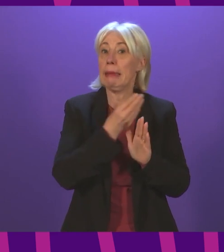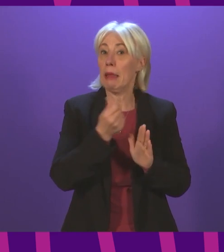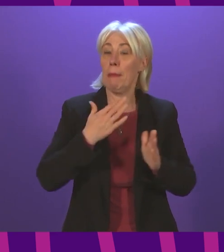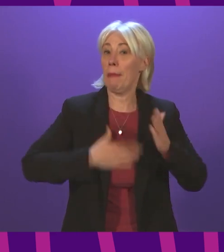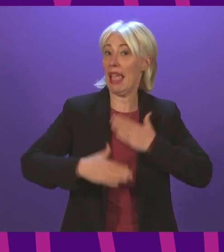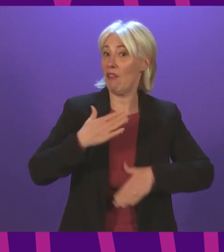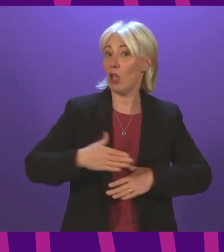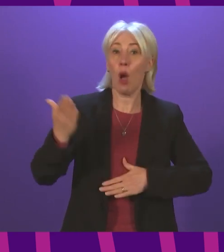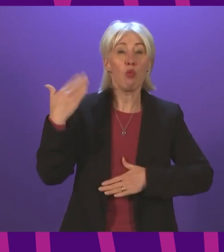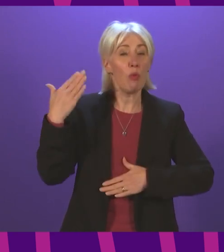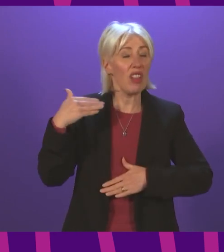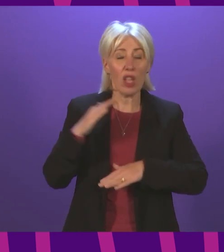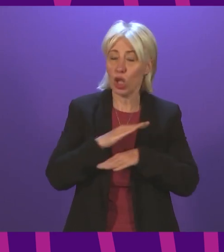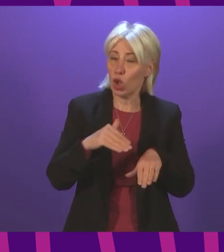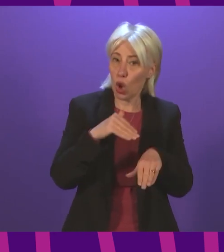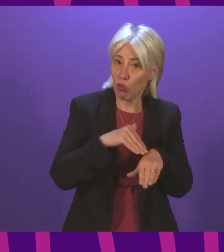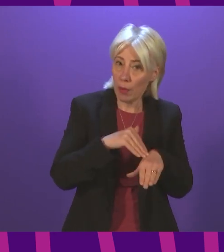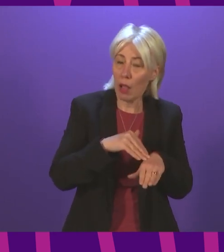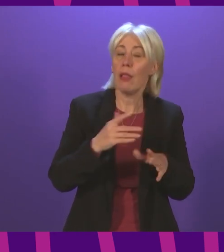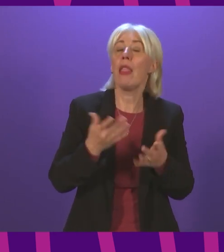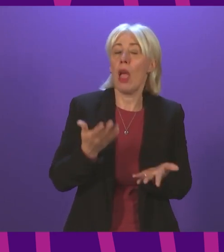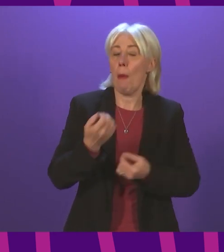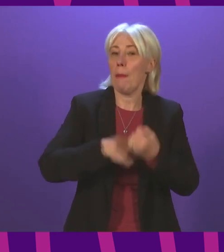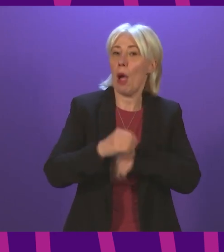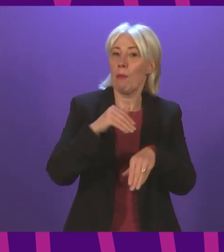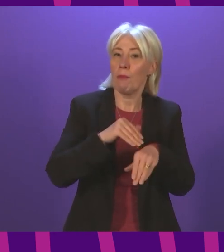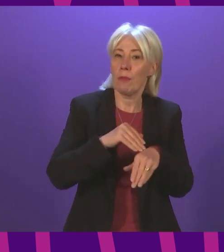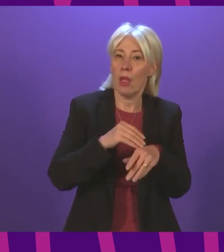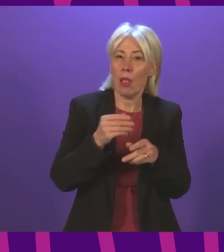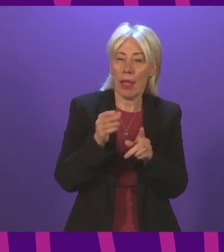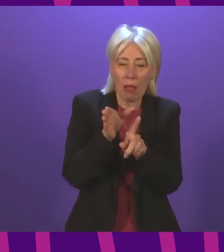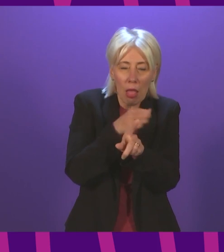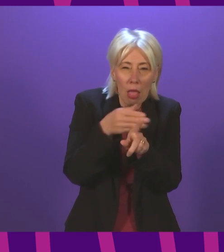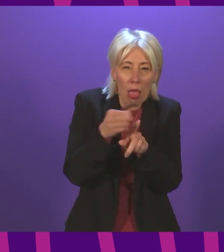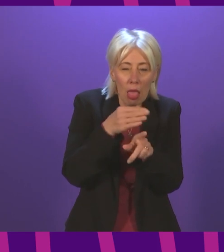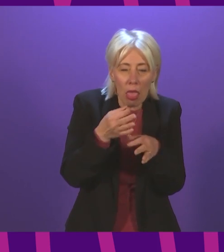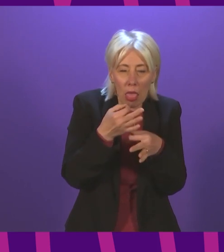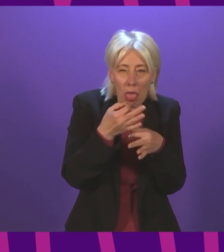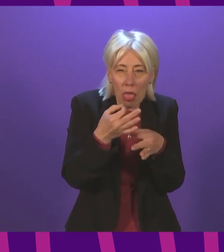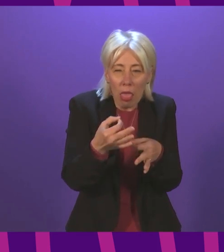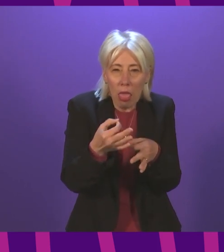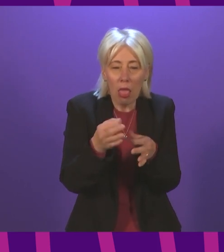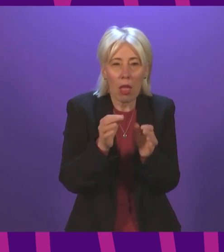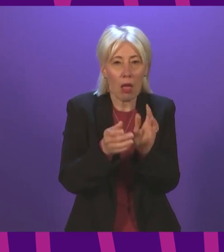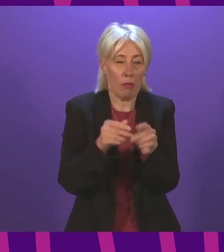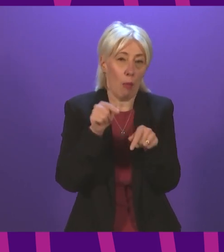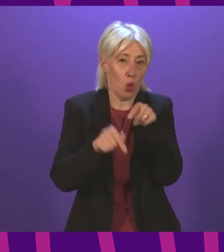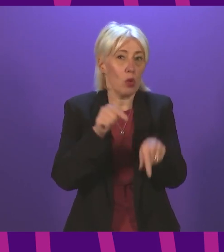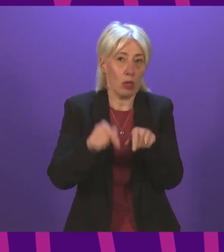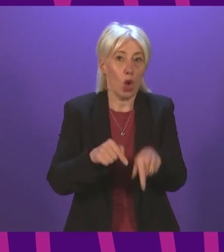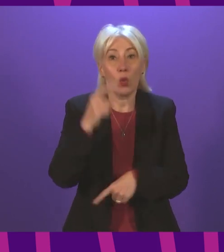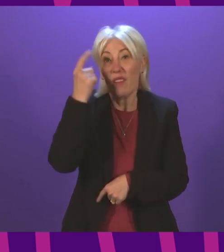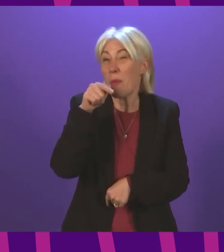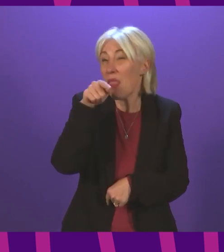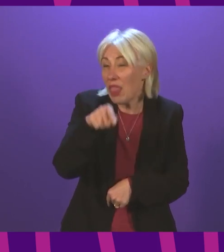that wasn't previously criminal, criminal in terms of coercive and controlling abuse. So we have got to bear those things in mind when we looking at the numbers,